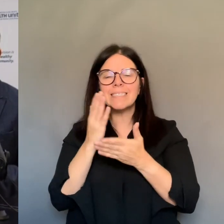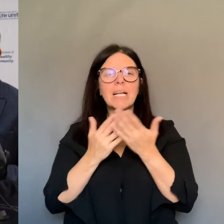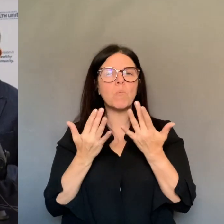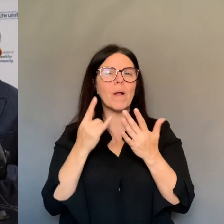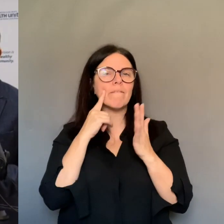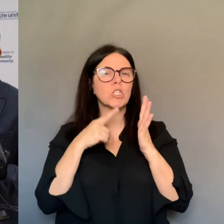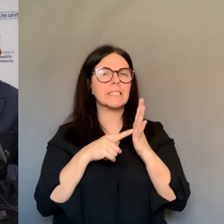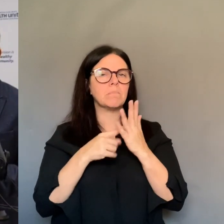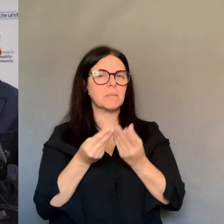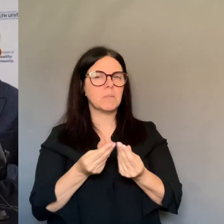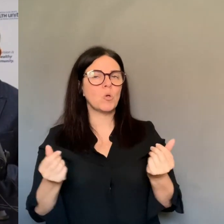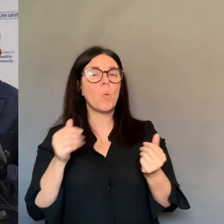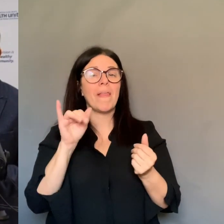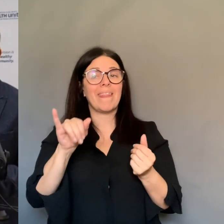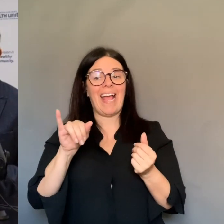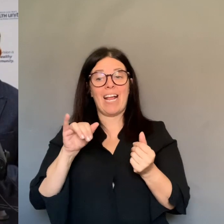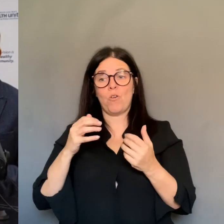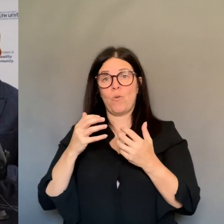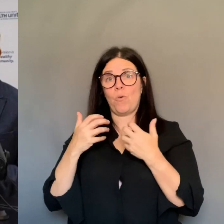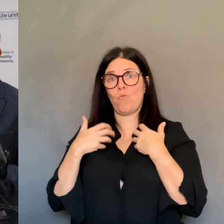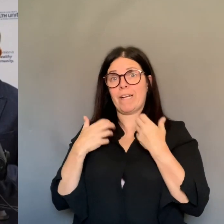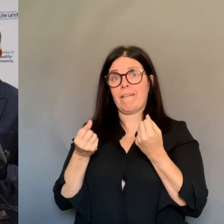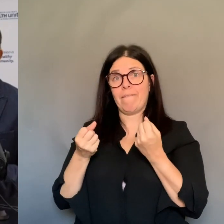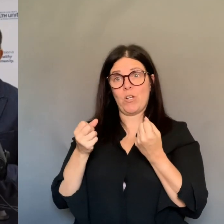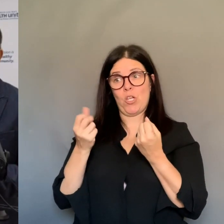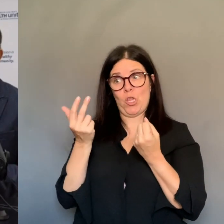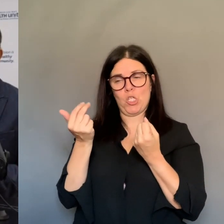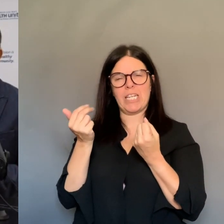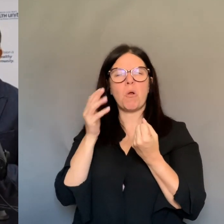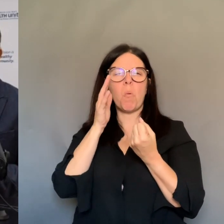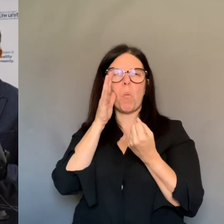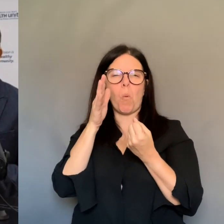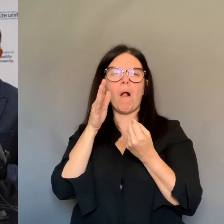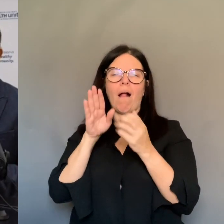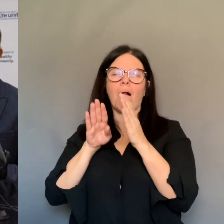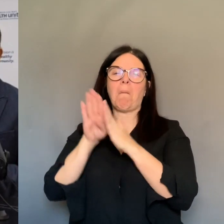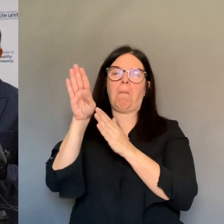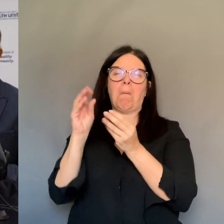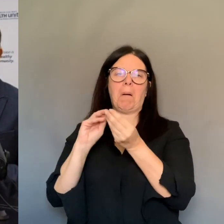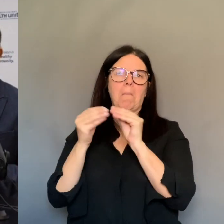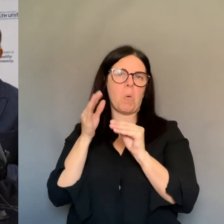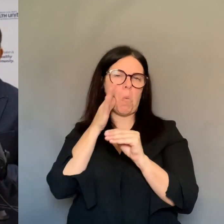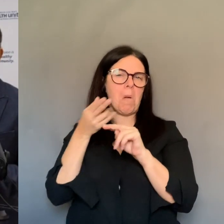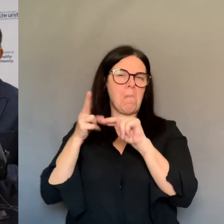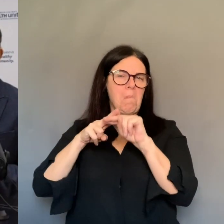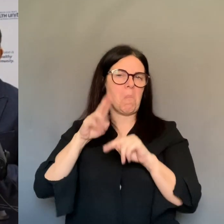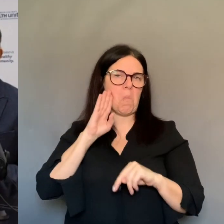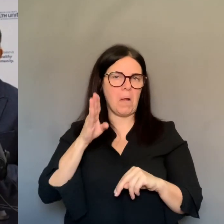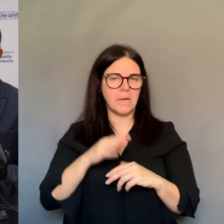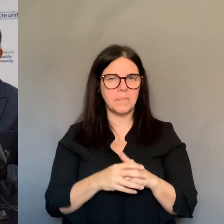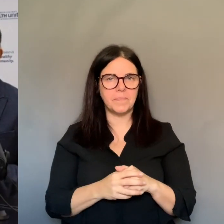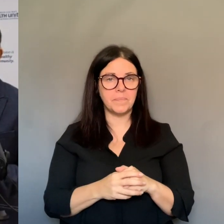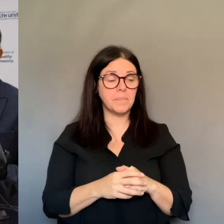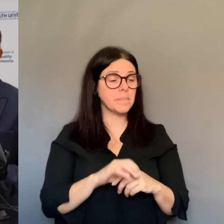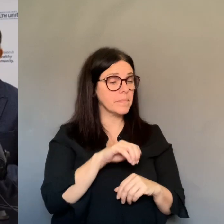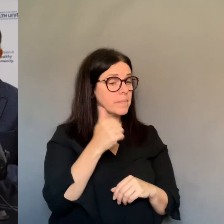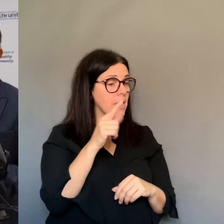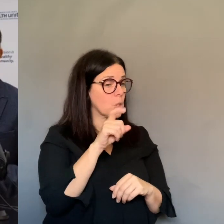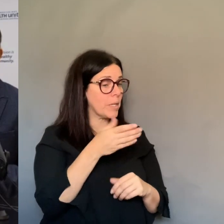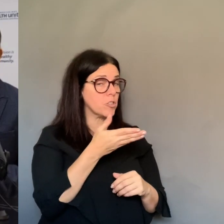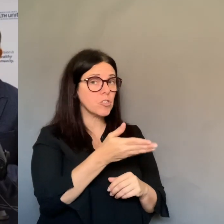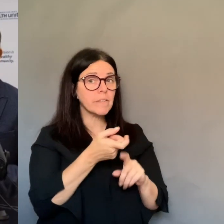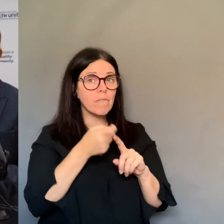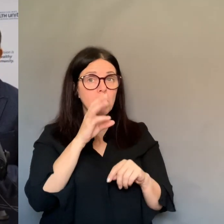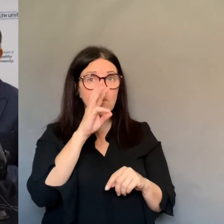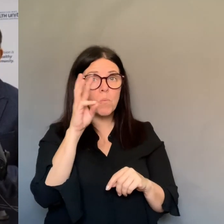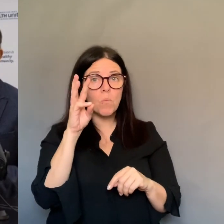seems that we're not seeing that exponential growth that a lot of other places in the world have seen. Would you say that's because our measures are starting to work or was it